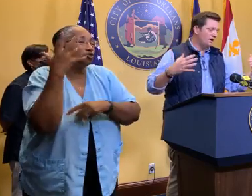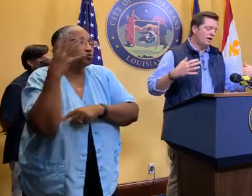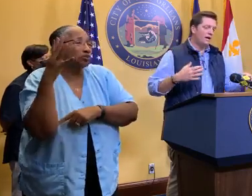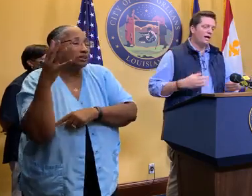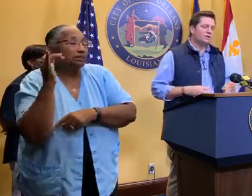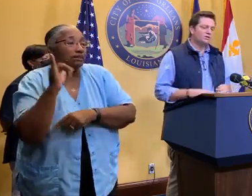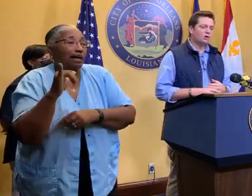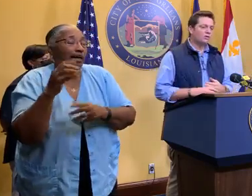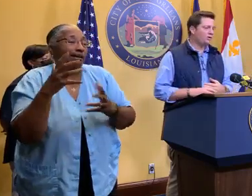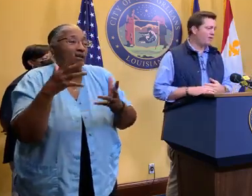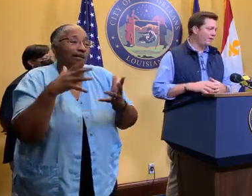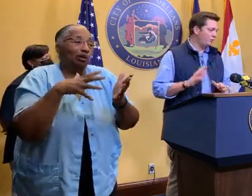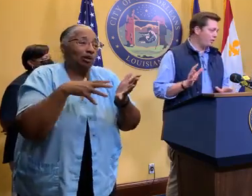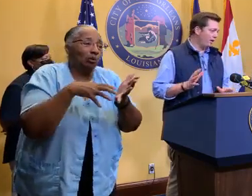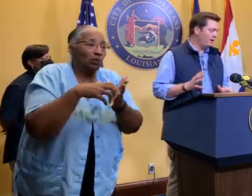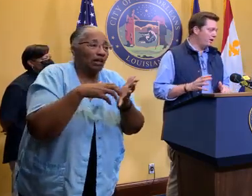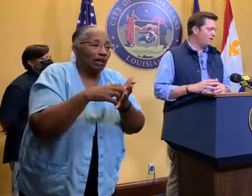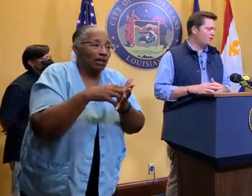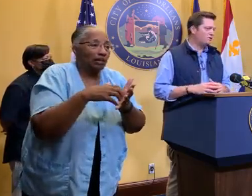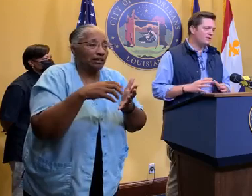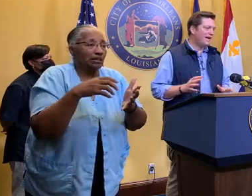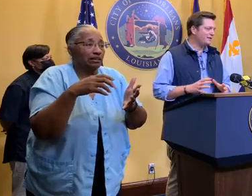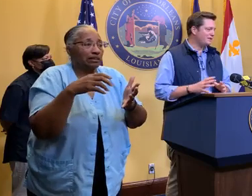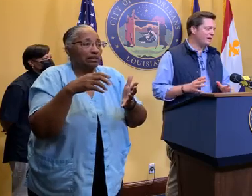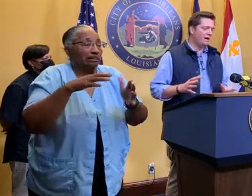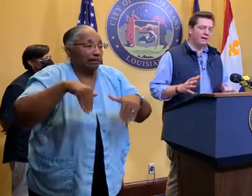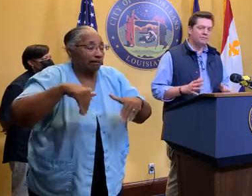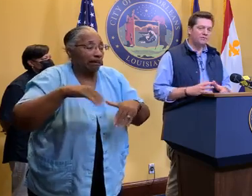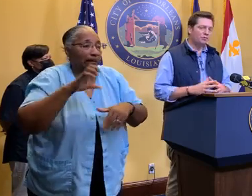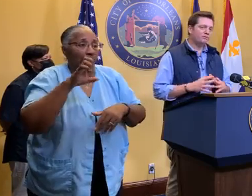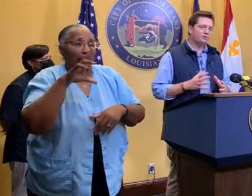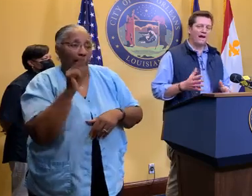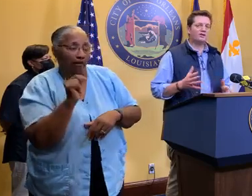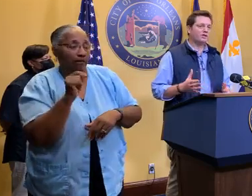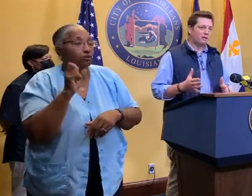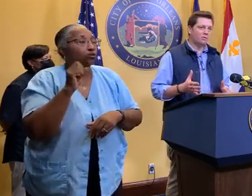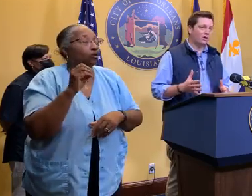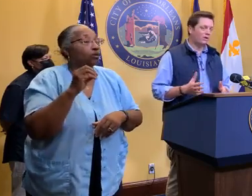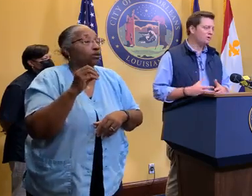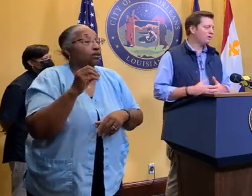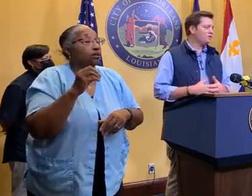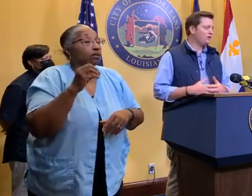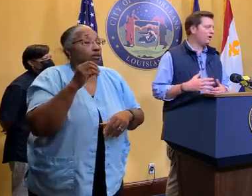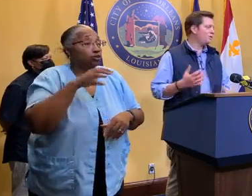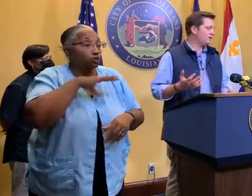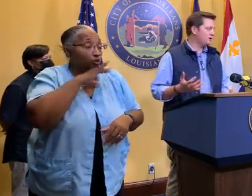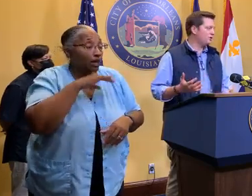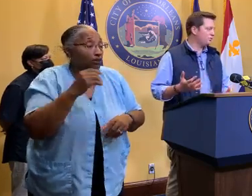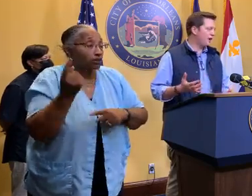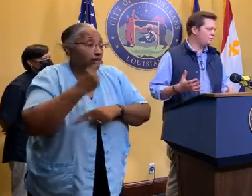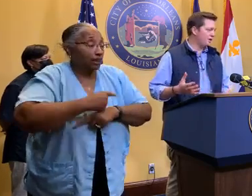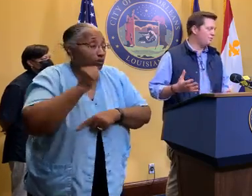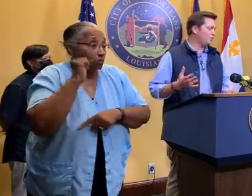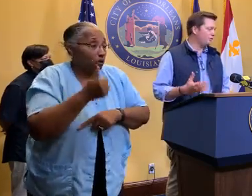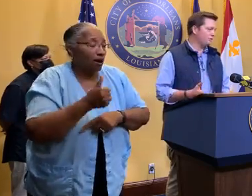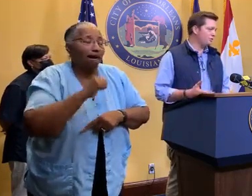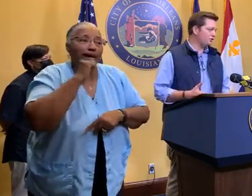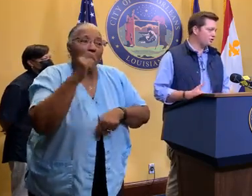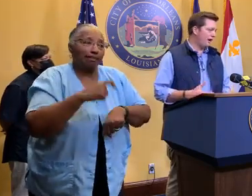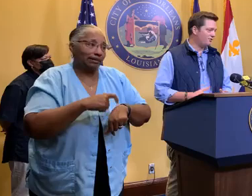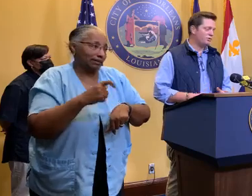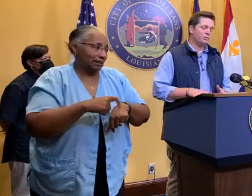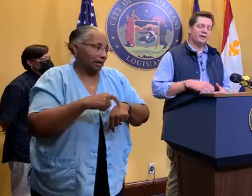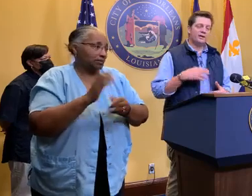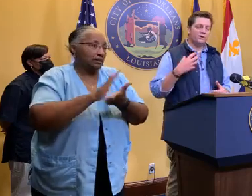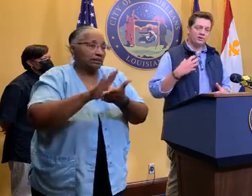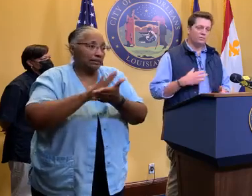pruned. So they're everywhere. This is not the time, if you have trash day tomorrow, to go and clean your property up and put it with